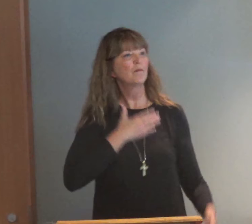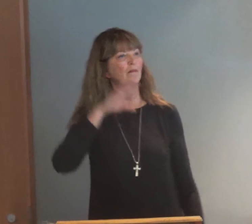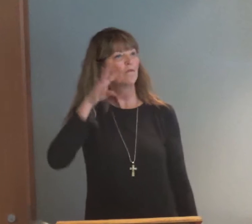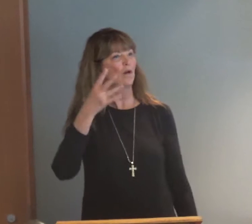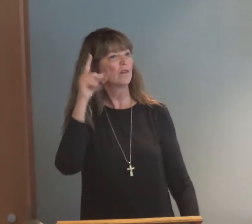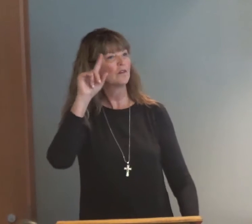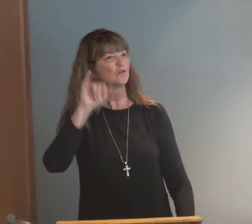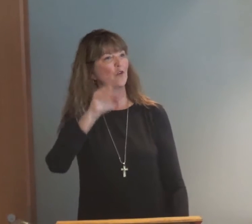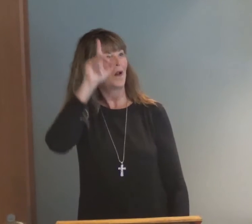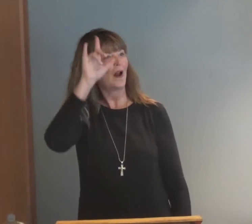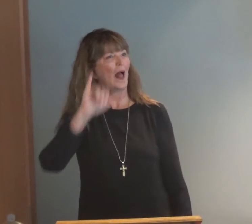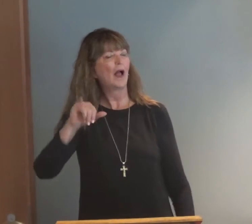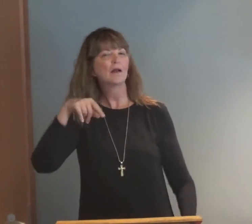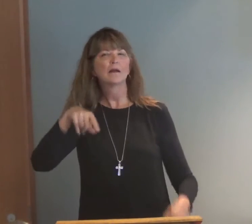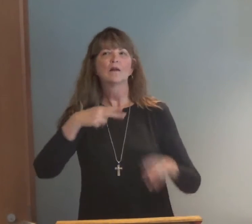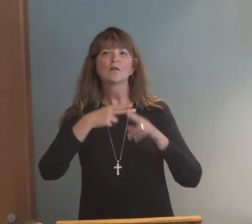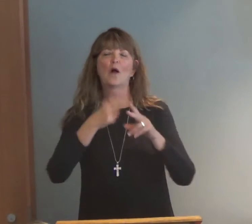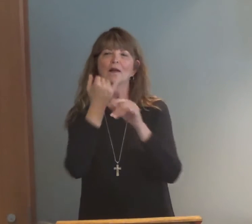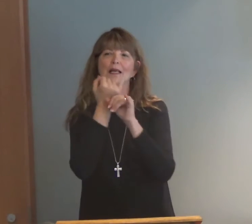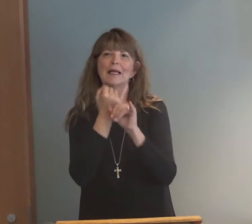Well once again, happy 4th of July.